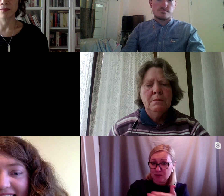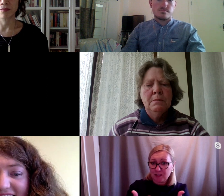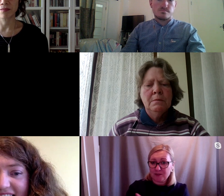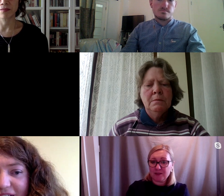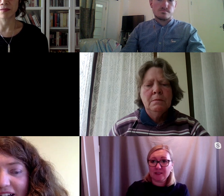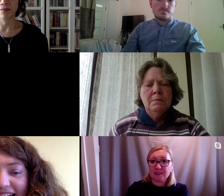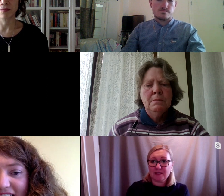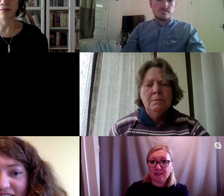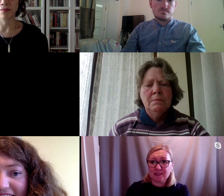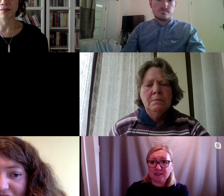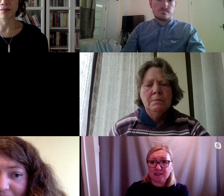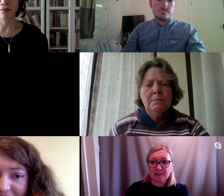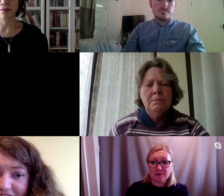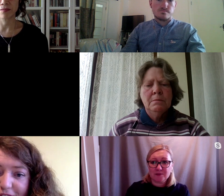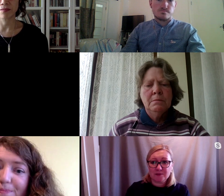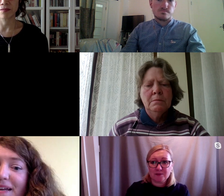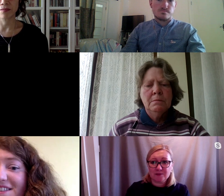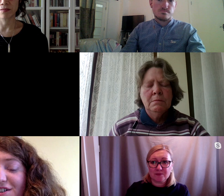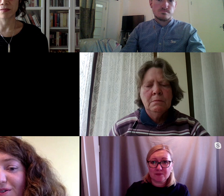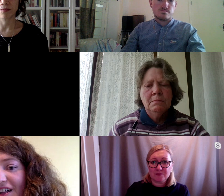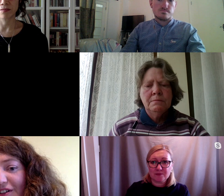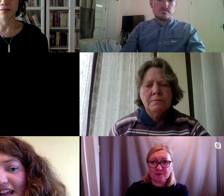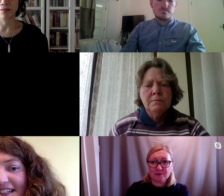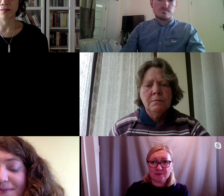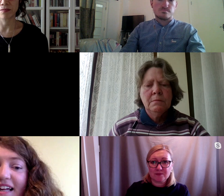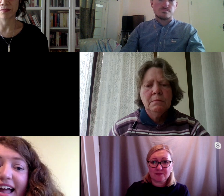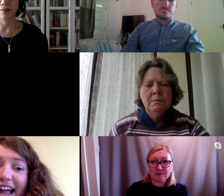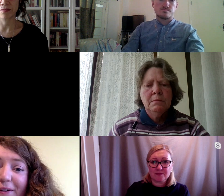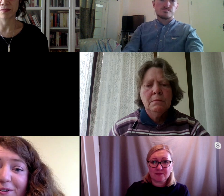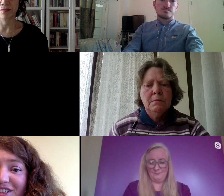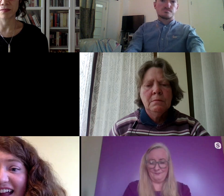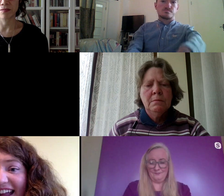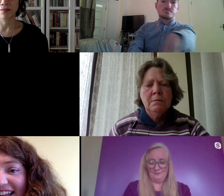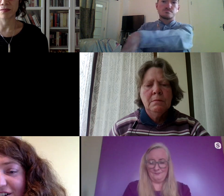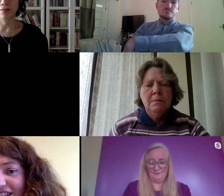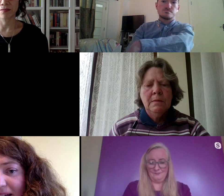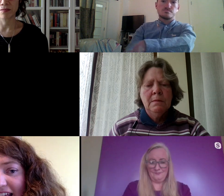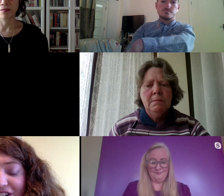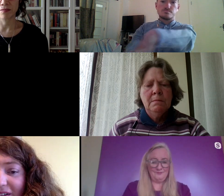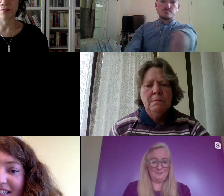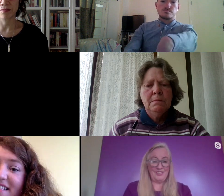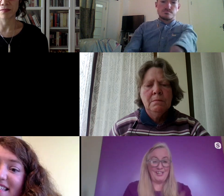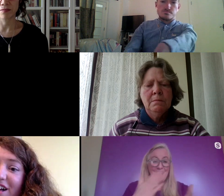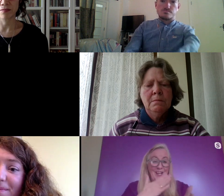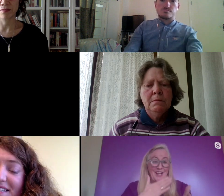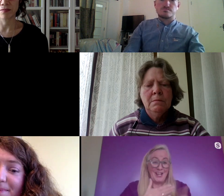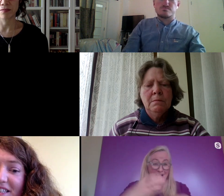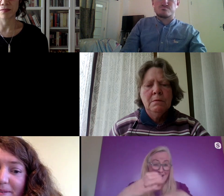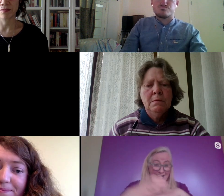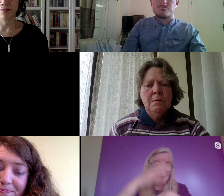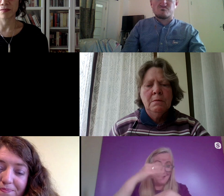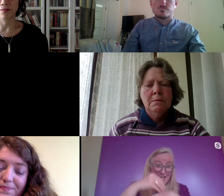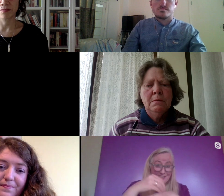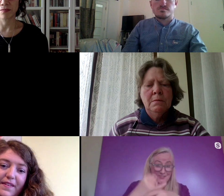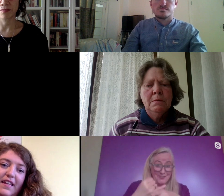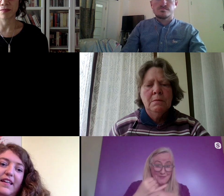particular panellist you would like to direct your question to, please do include that. And we're going to try and get through as many of your questions and comments as